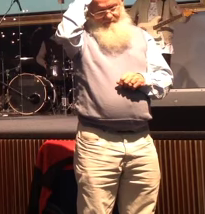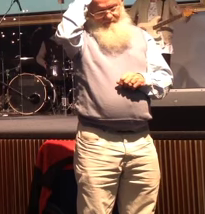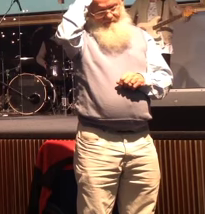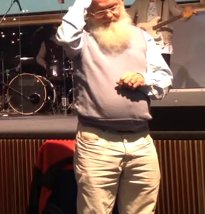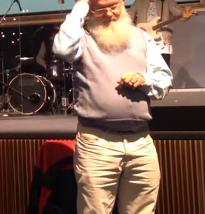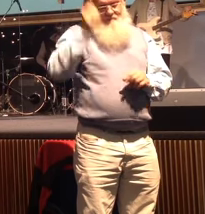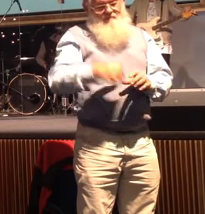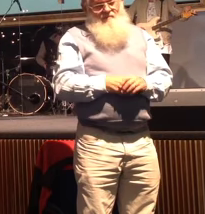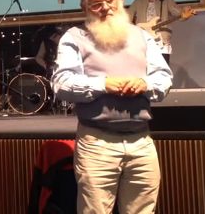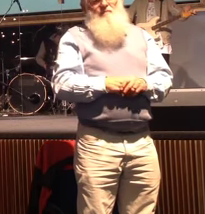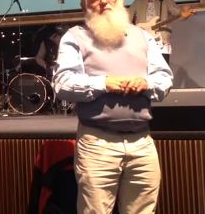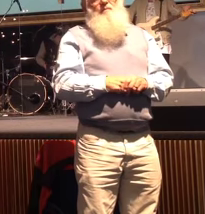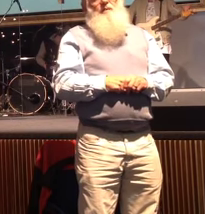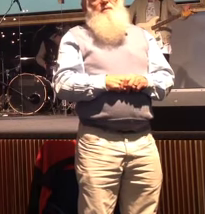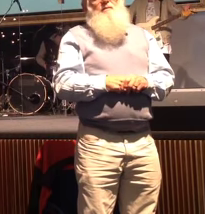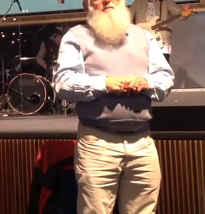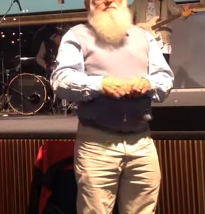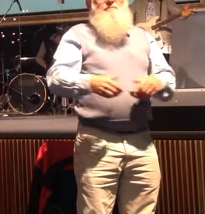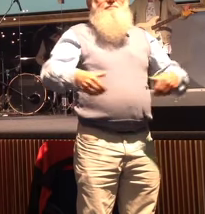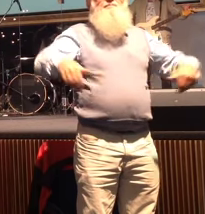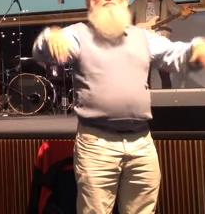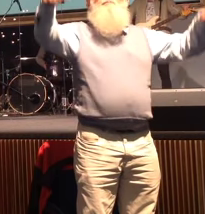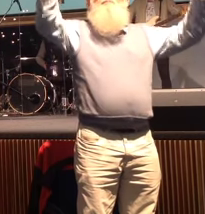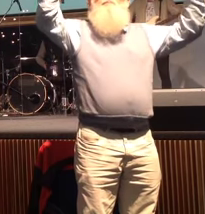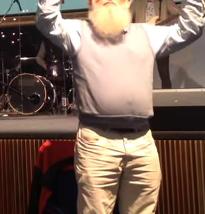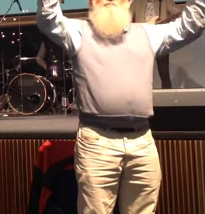that's what I encourage you is to raise your hands just down in front of you